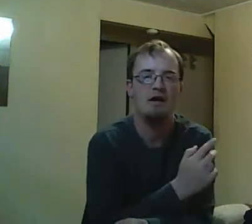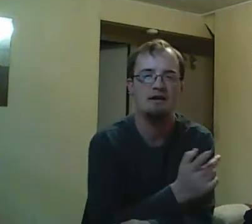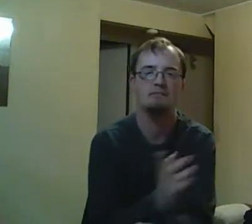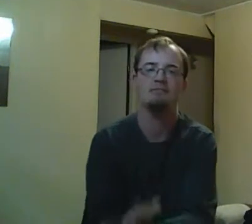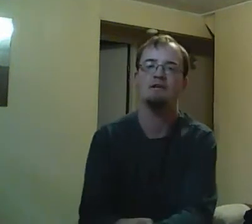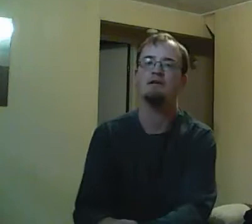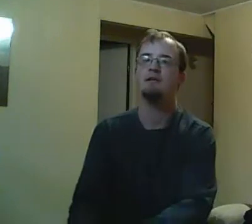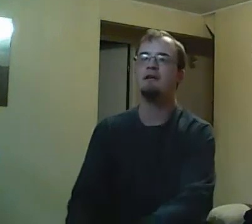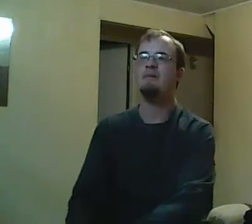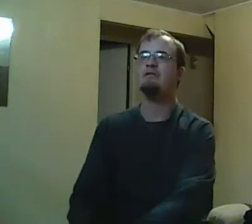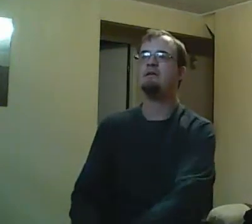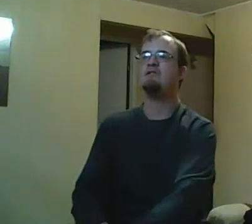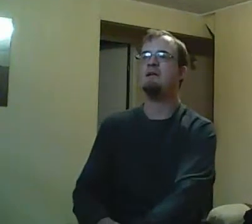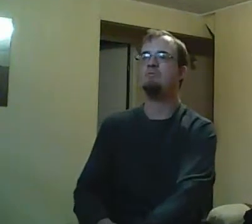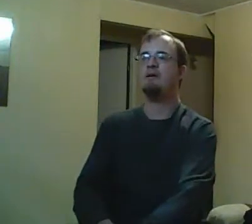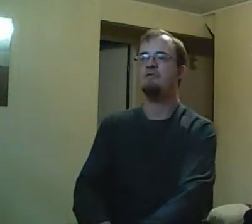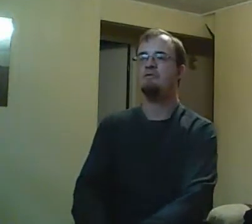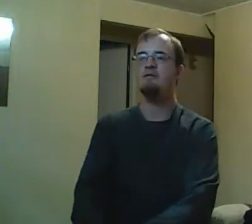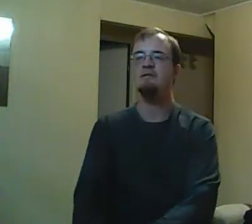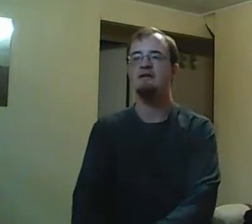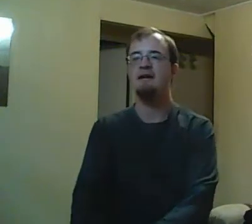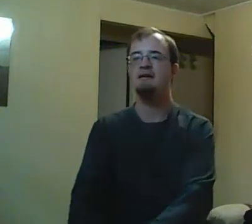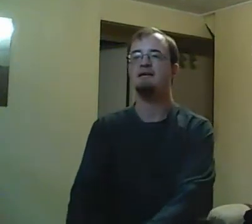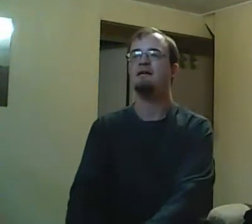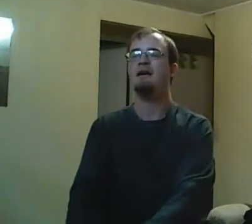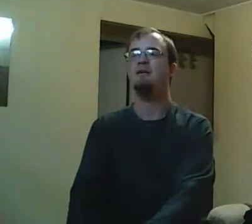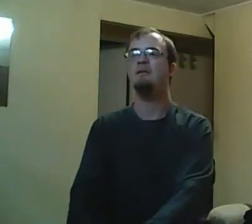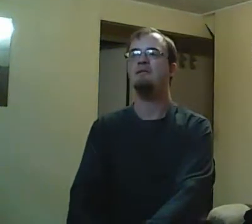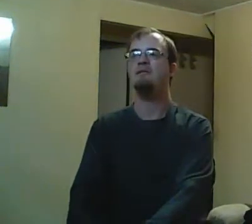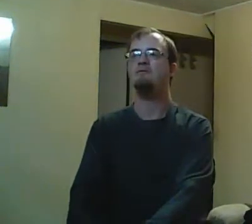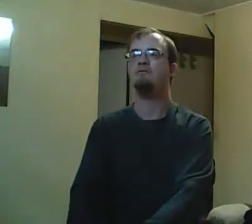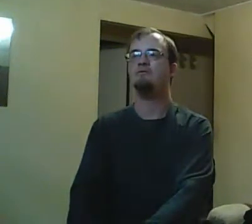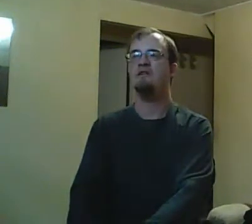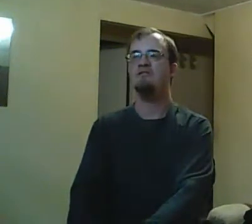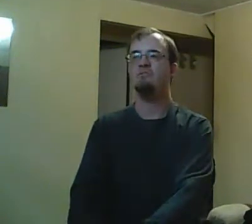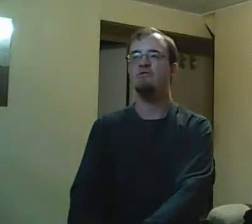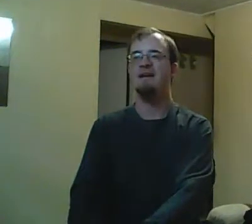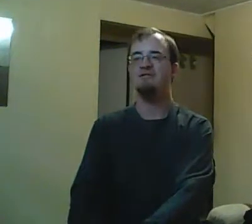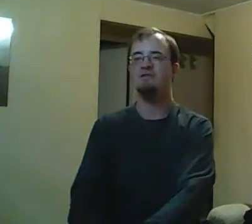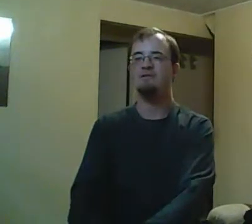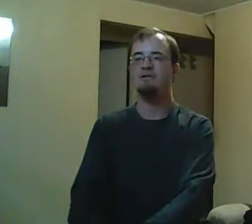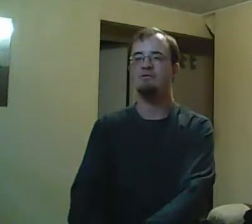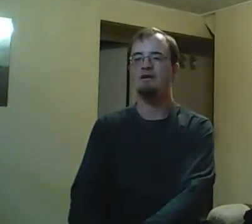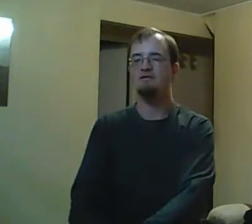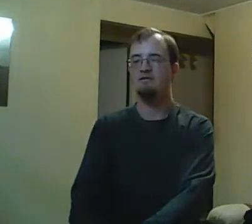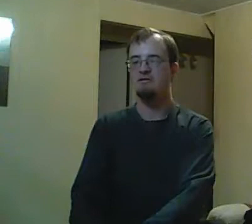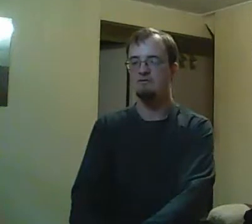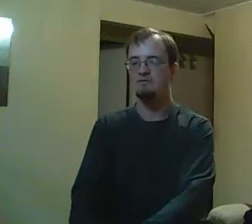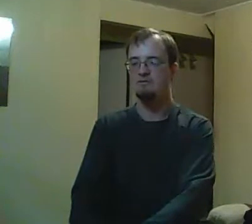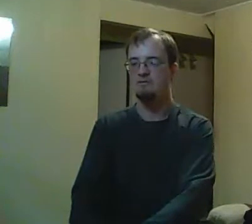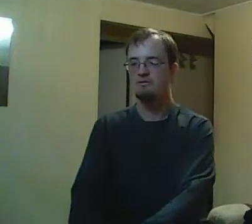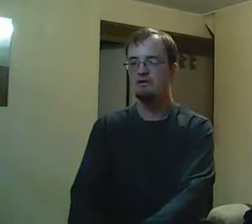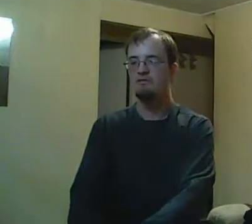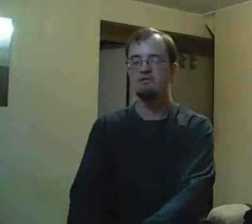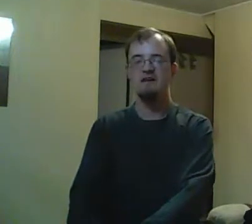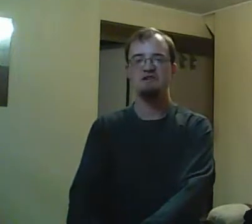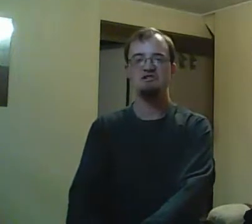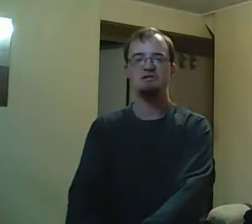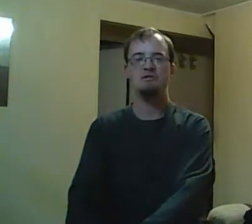media room saying, Dad, I can't take this anywhere. Everyone's staring at me. Mostly because, you know, they found out that Emma was targeted